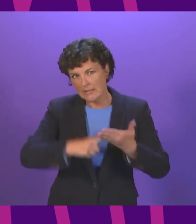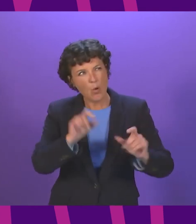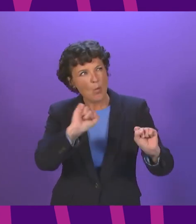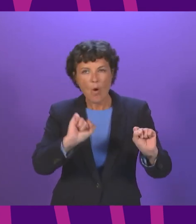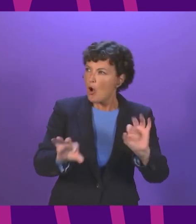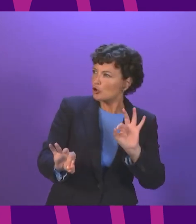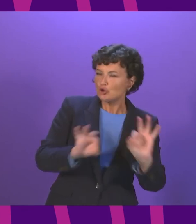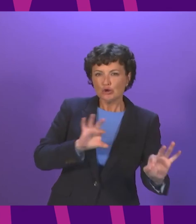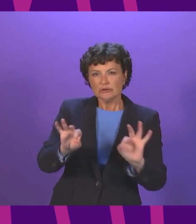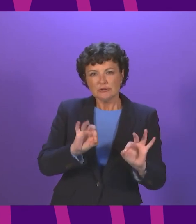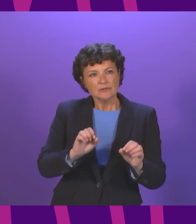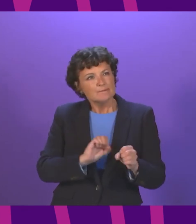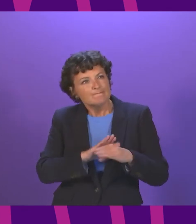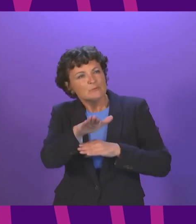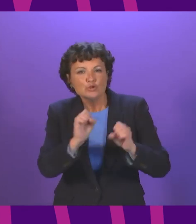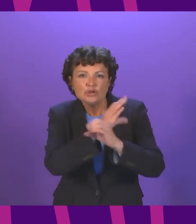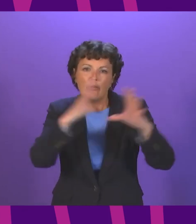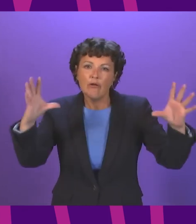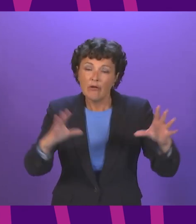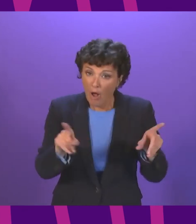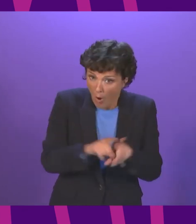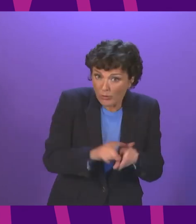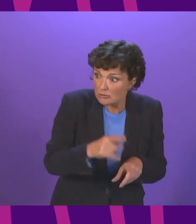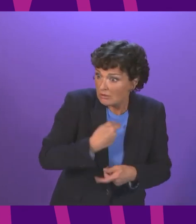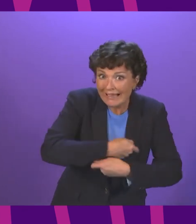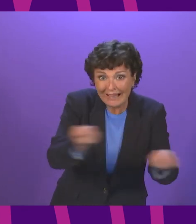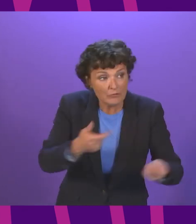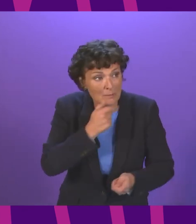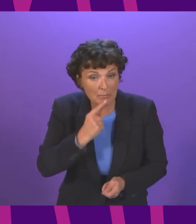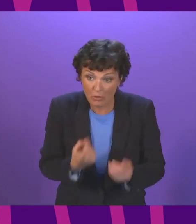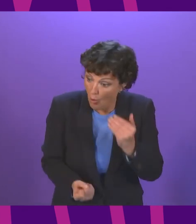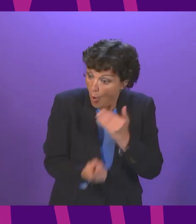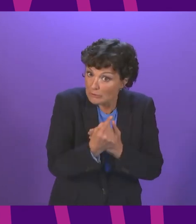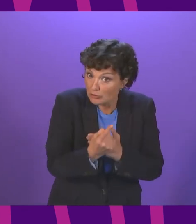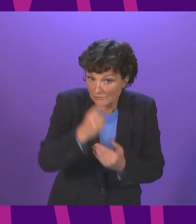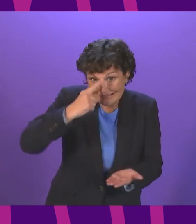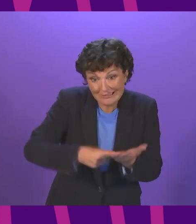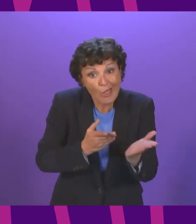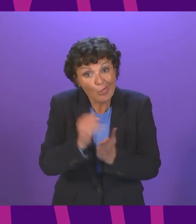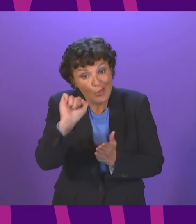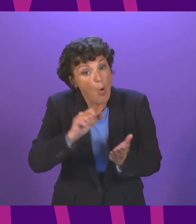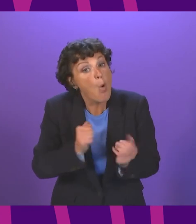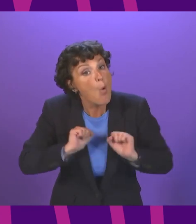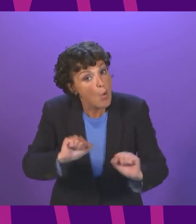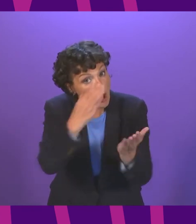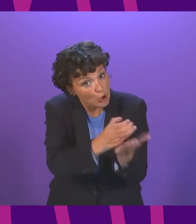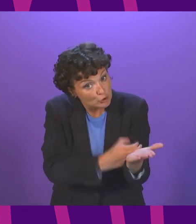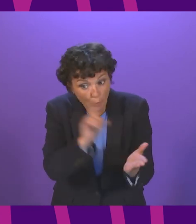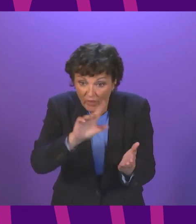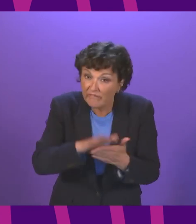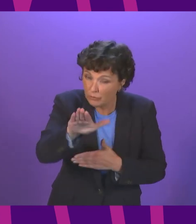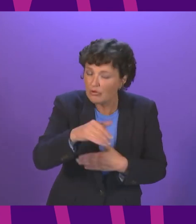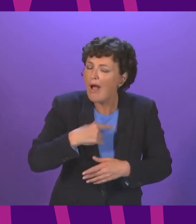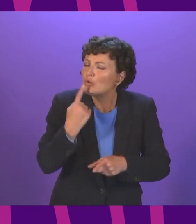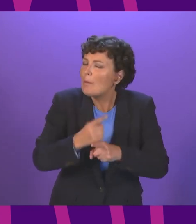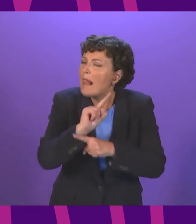by giving people in Scotland the choice about their constitutional future to which I will return later in my comments so the